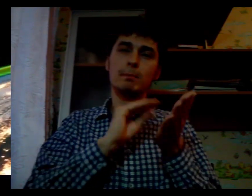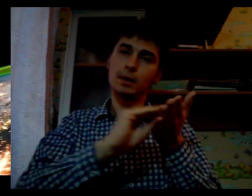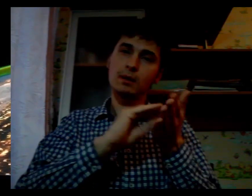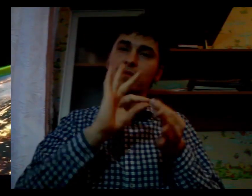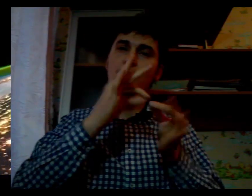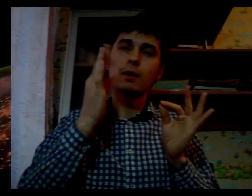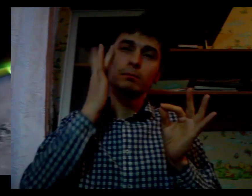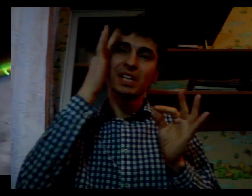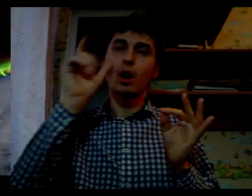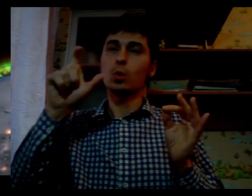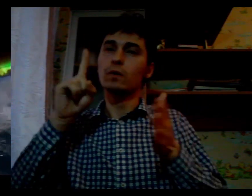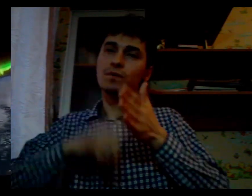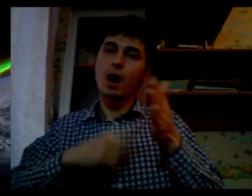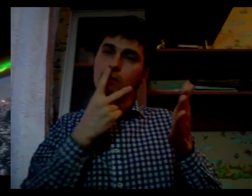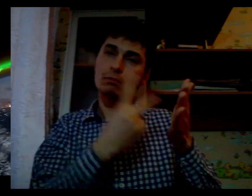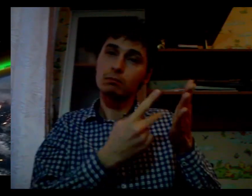scientists